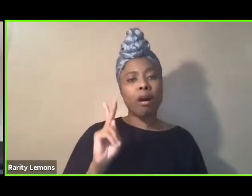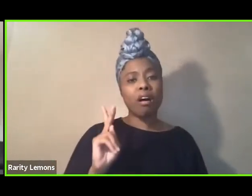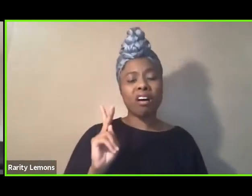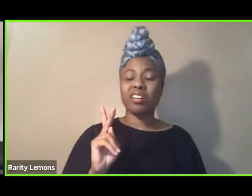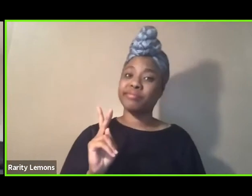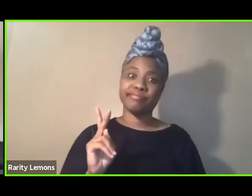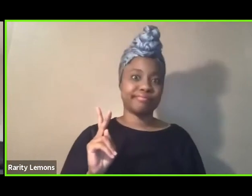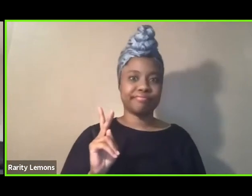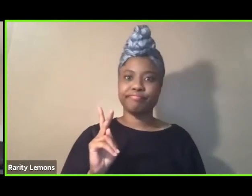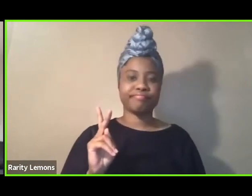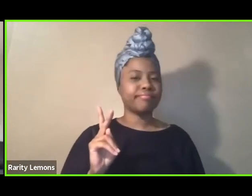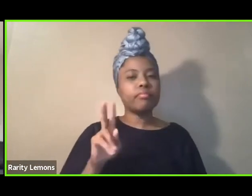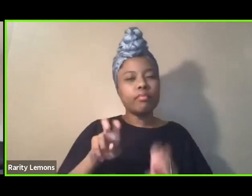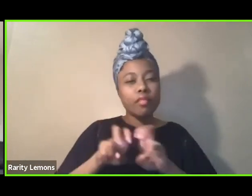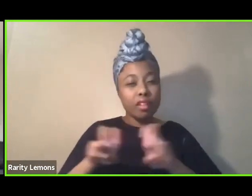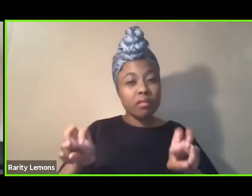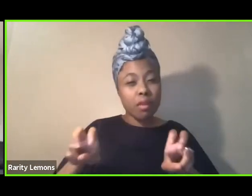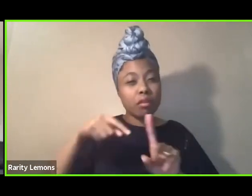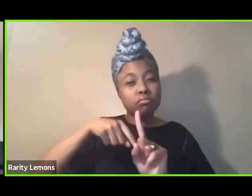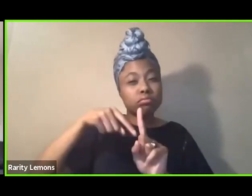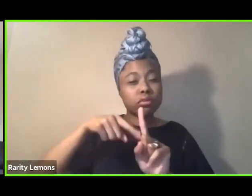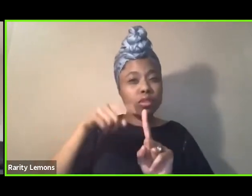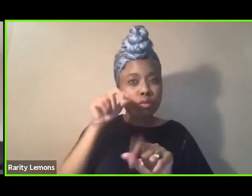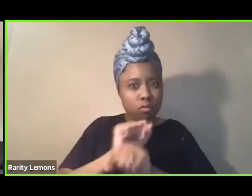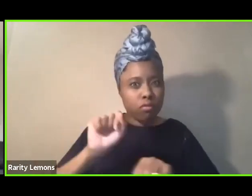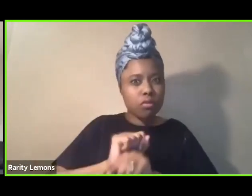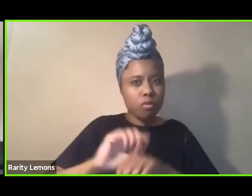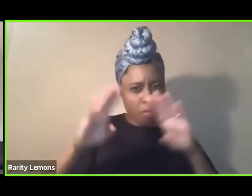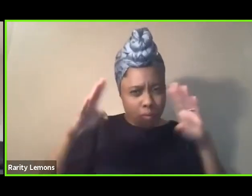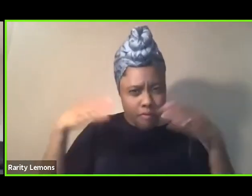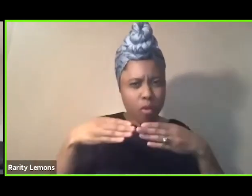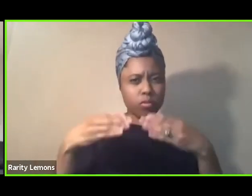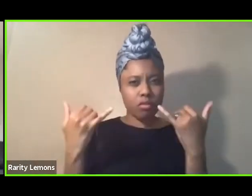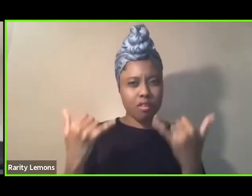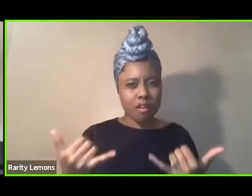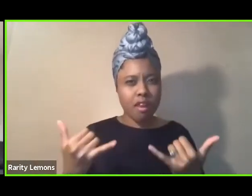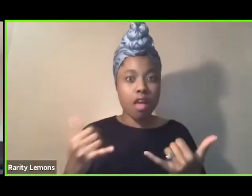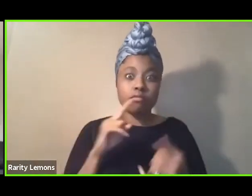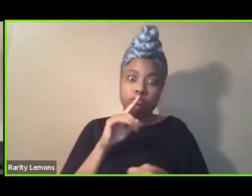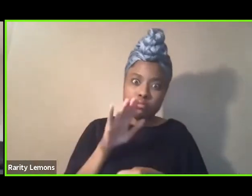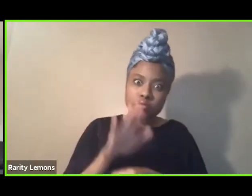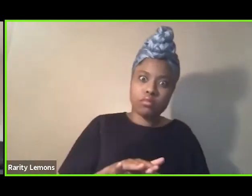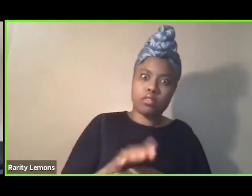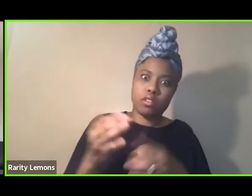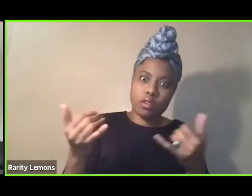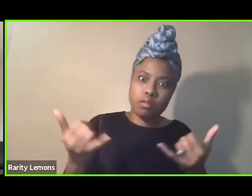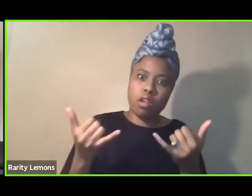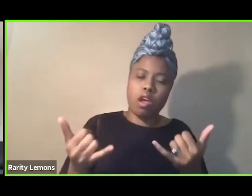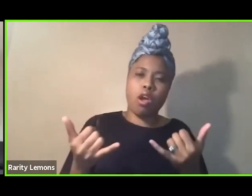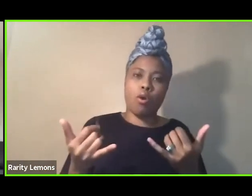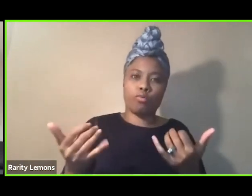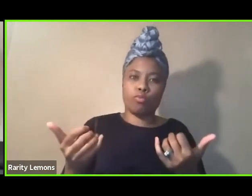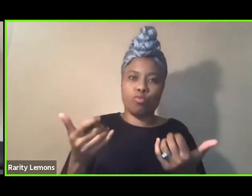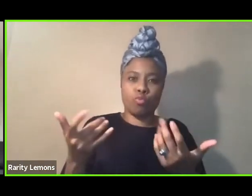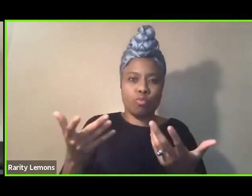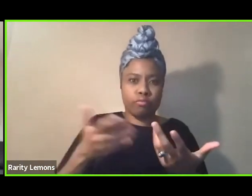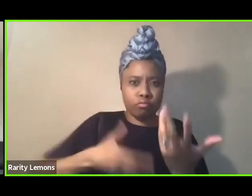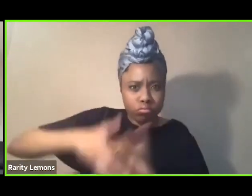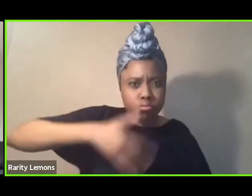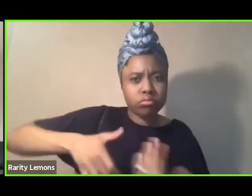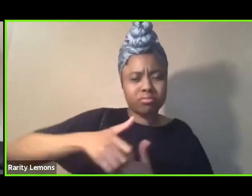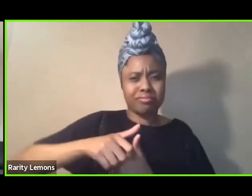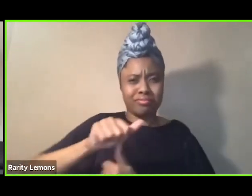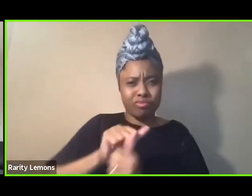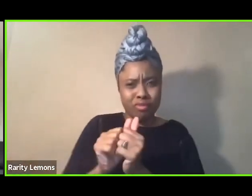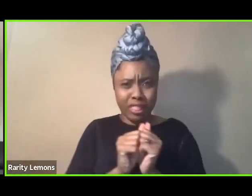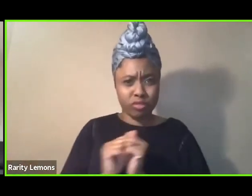panel will focus on our work together in the present and a commitment to be present with each other. I am honored to